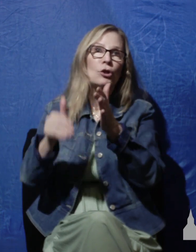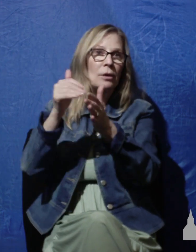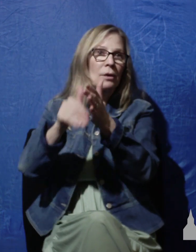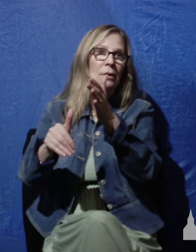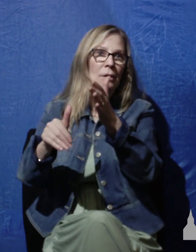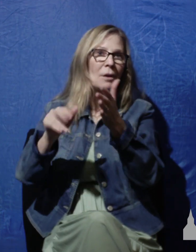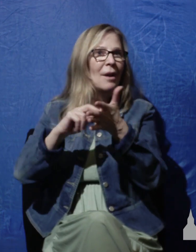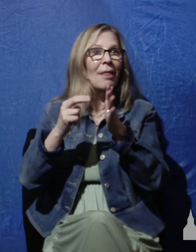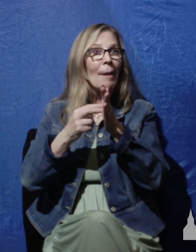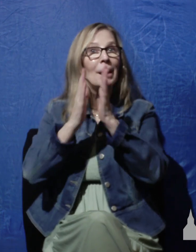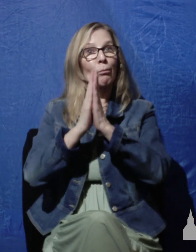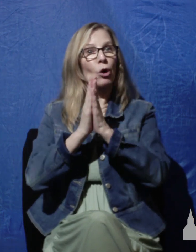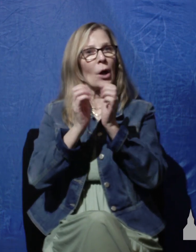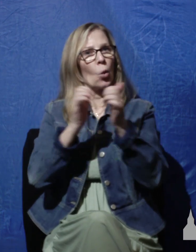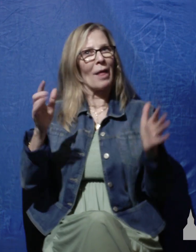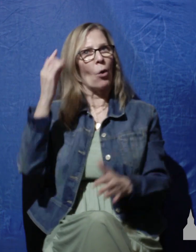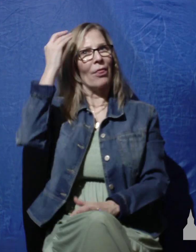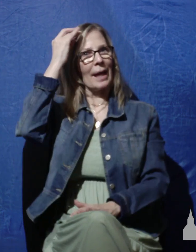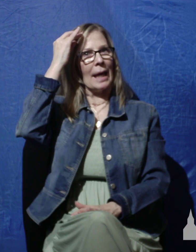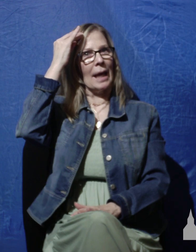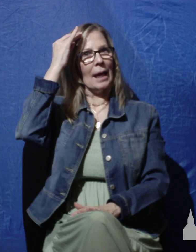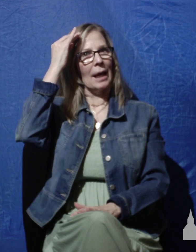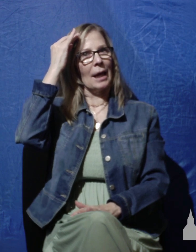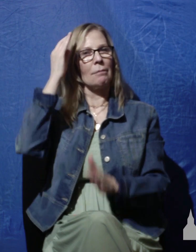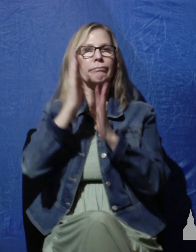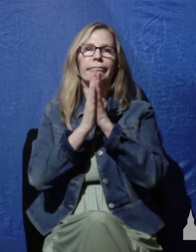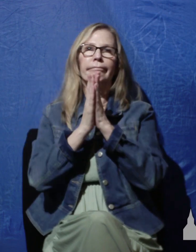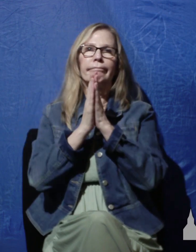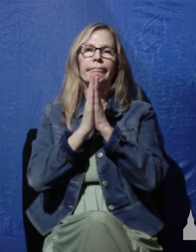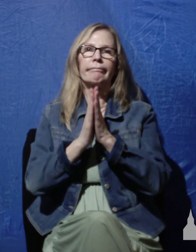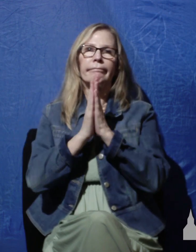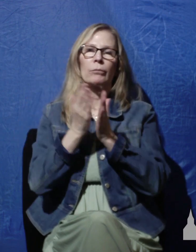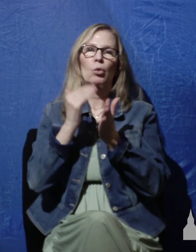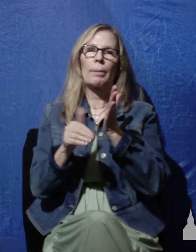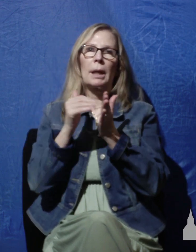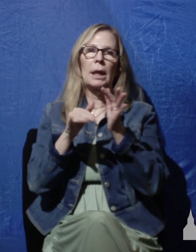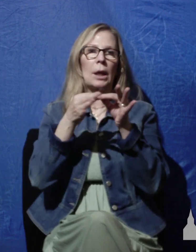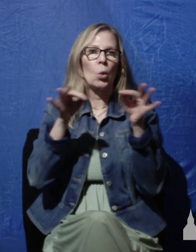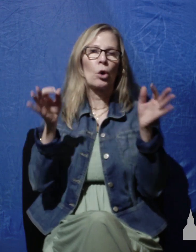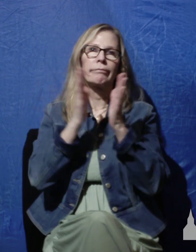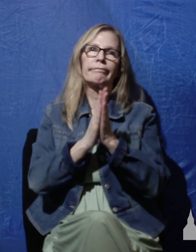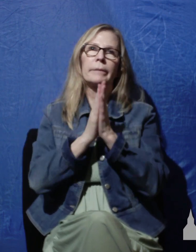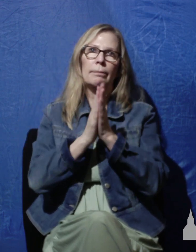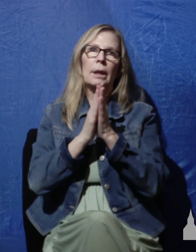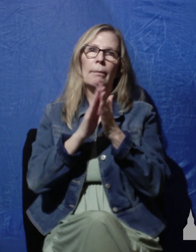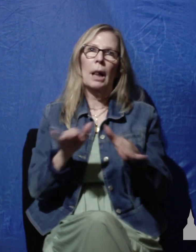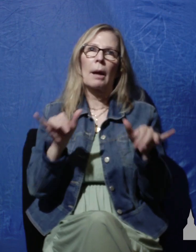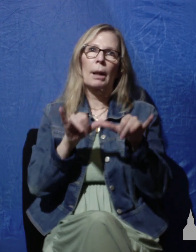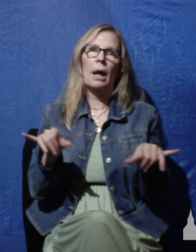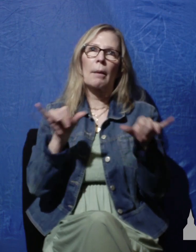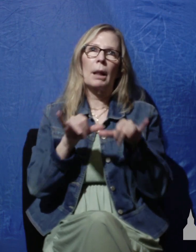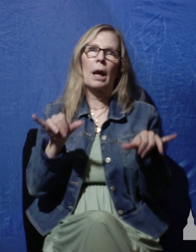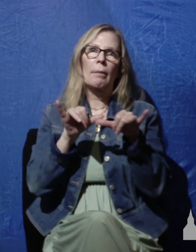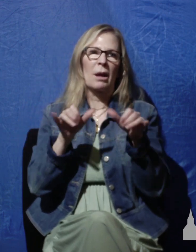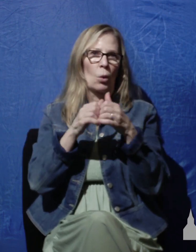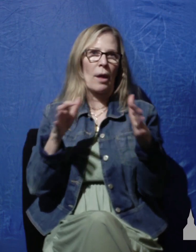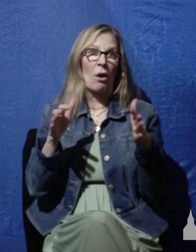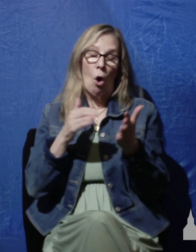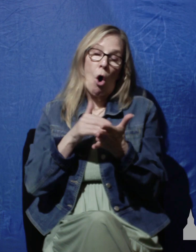without thinking about what we're actually saying, just repeating words without engaging our minds. We often criticize the Roman Catholic